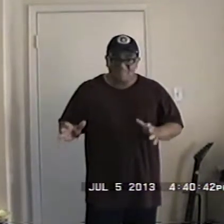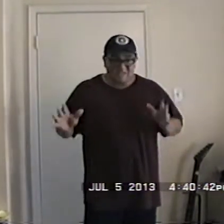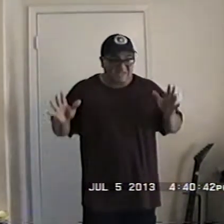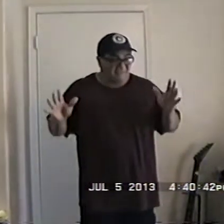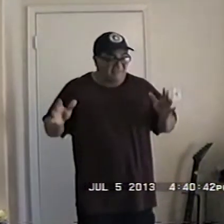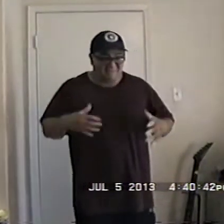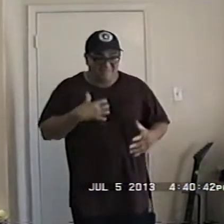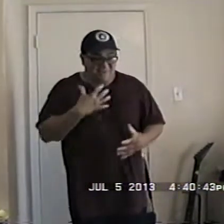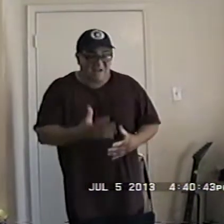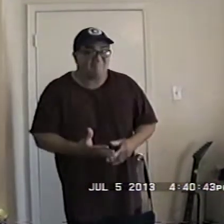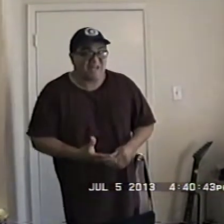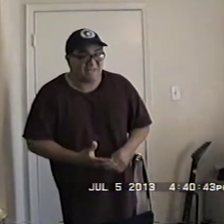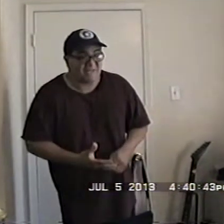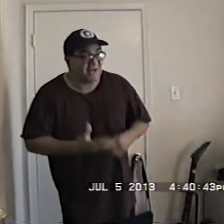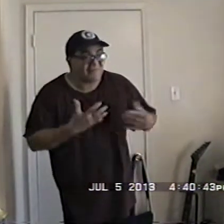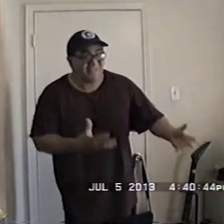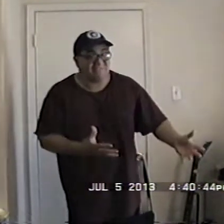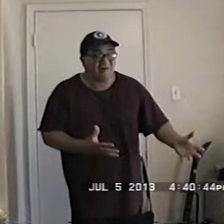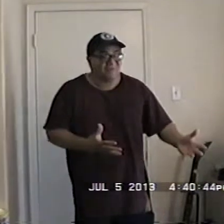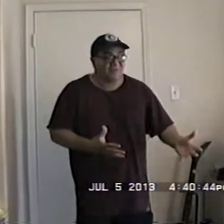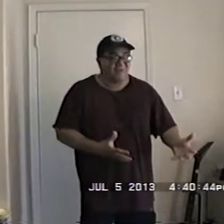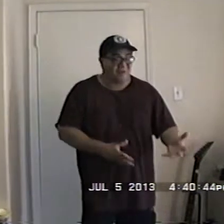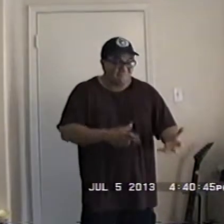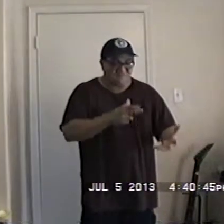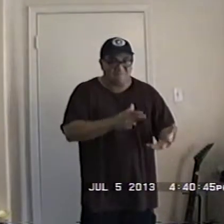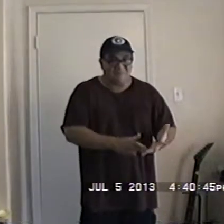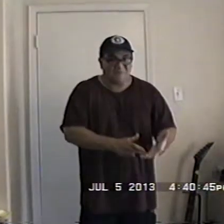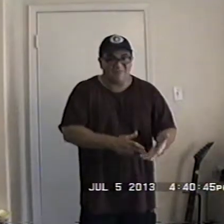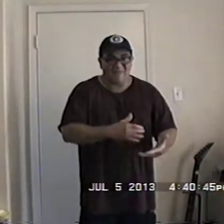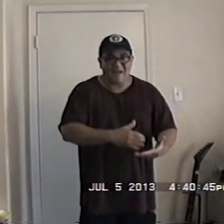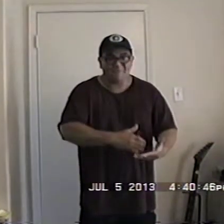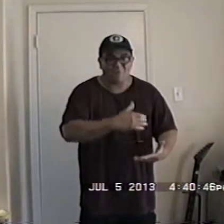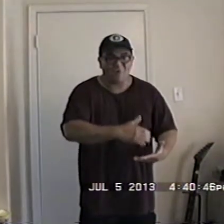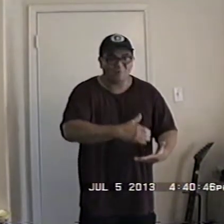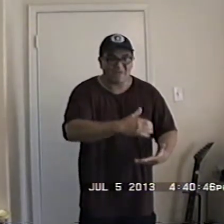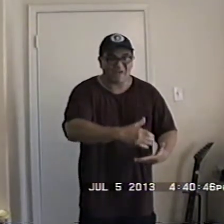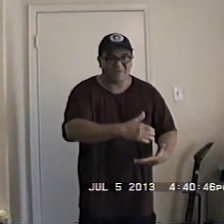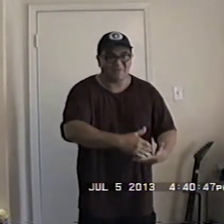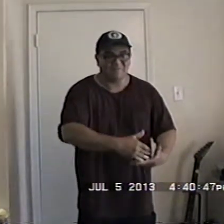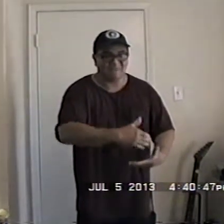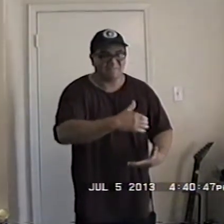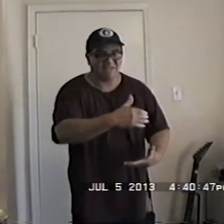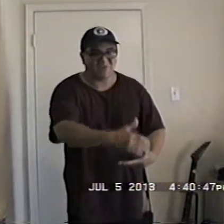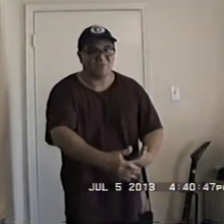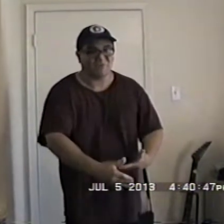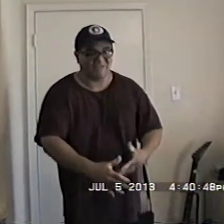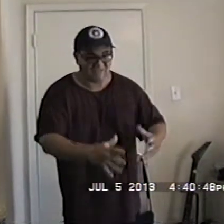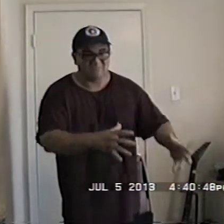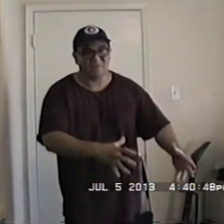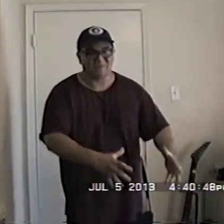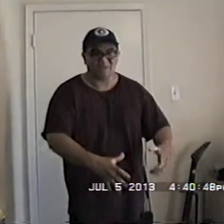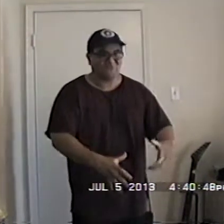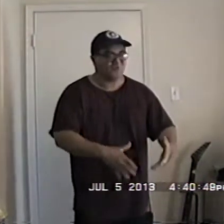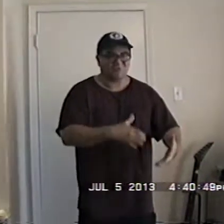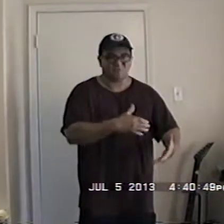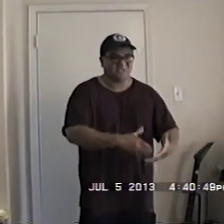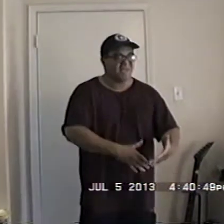I mean in my opinion and I've seen them out there there are many books that have the whole layout of the MBA course in a book that you can just read